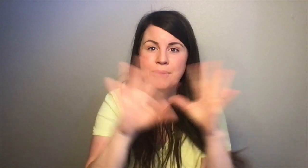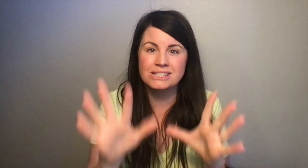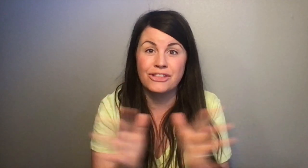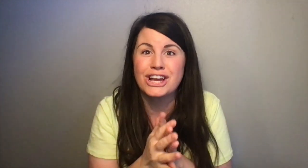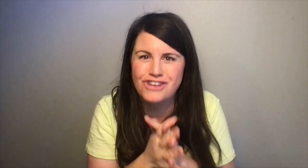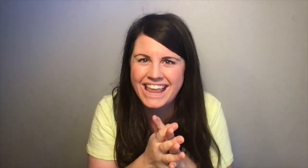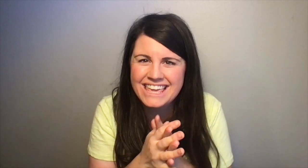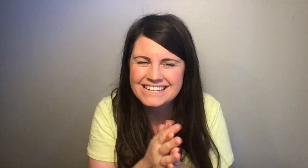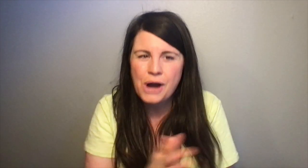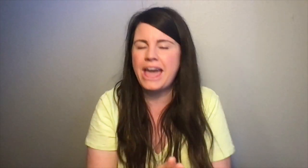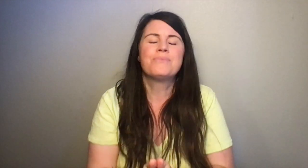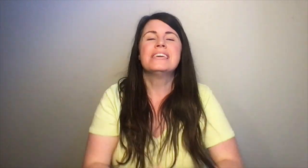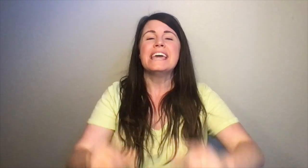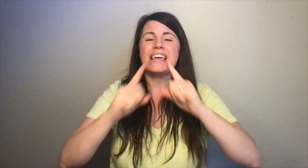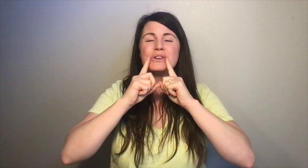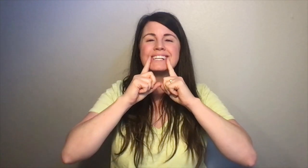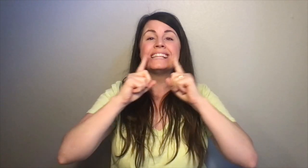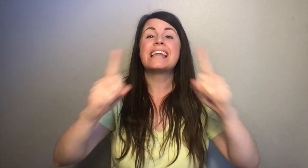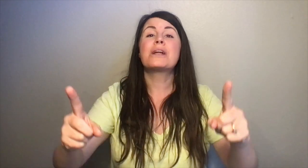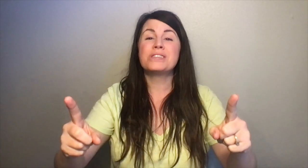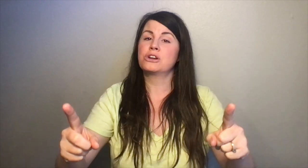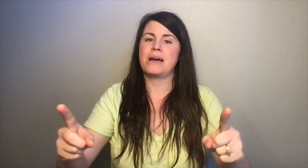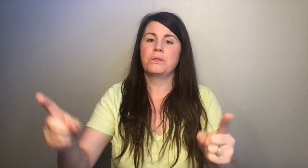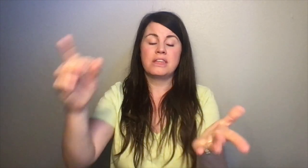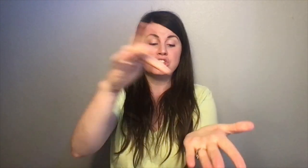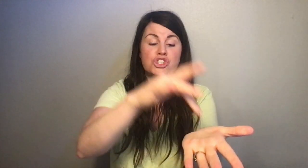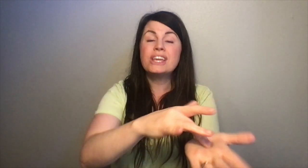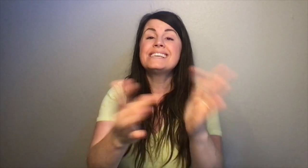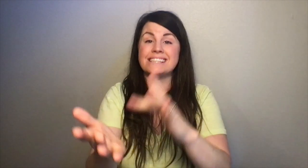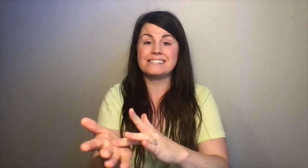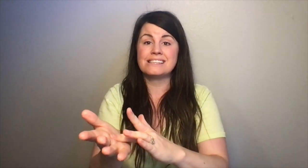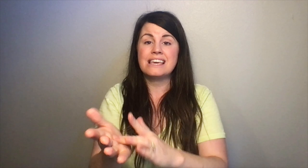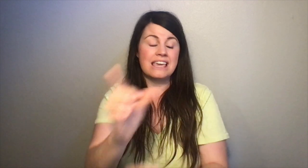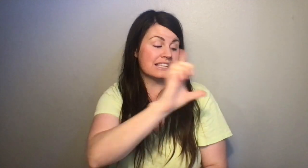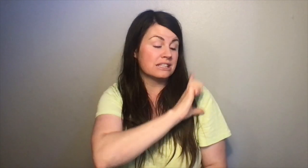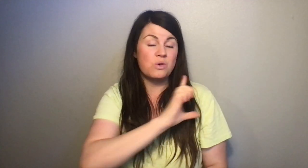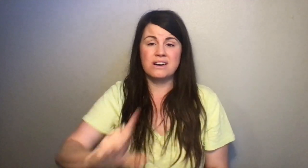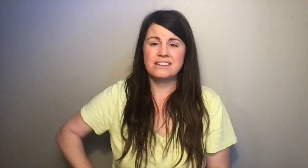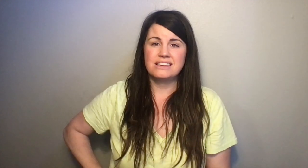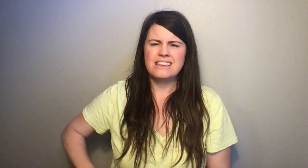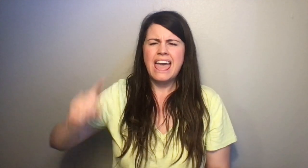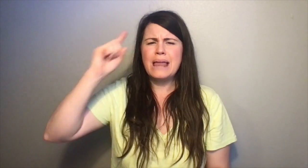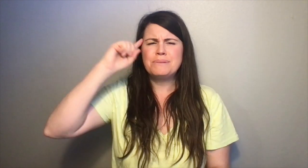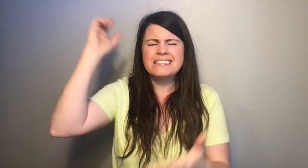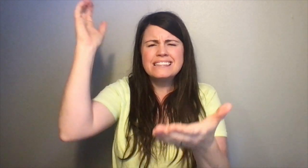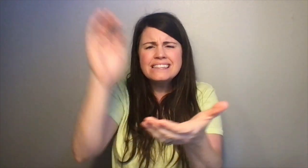all together. guys ready? Okay, if you declare with your mouth, Jesus is Lord, and believe